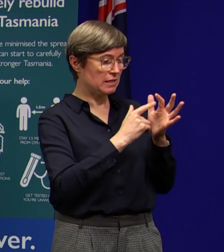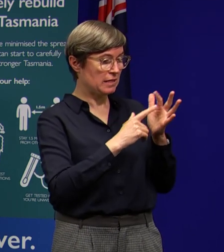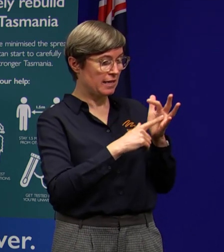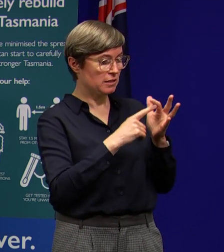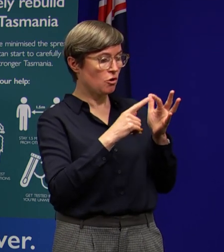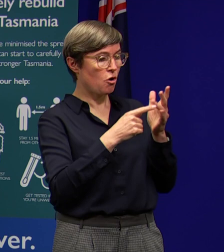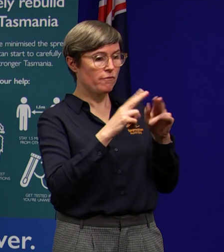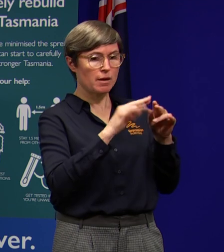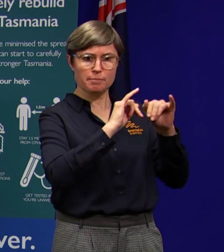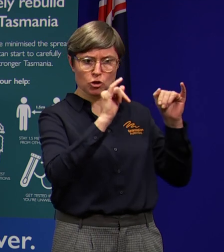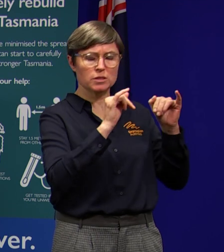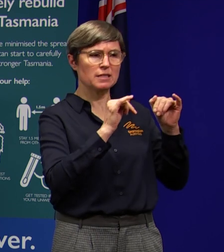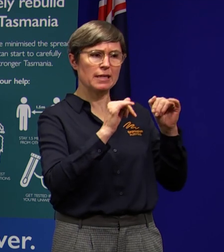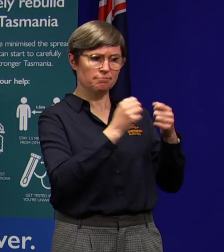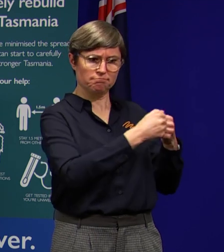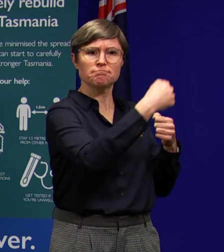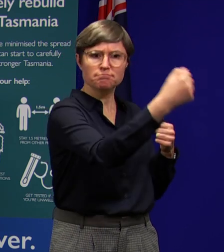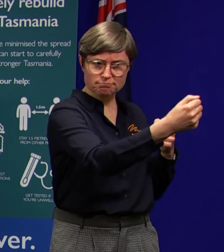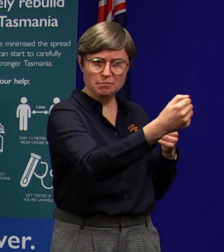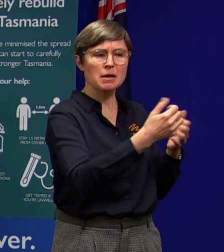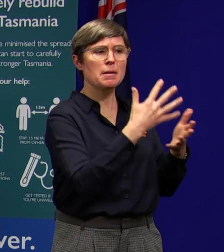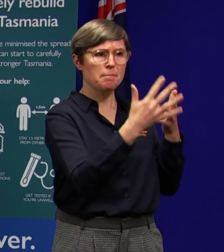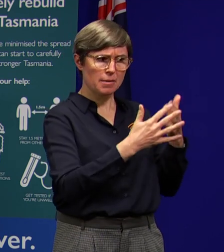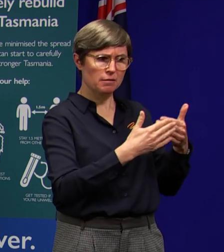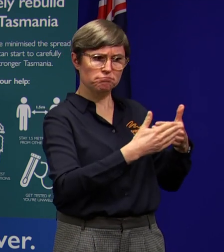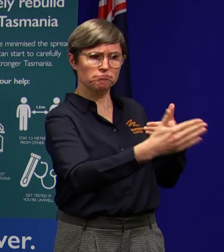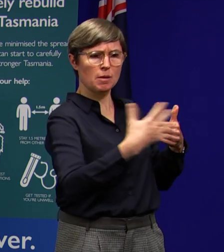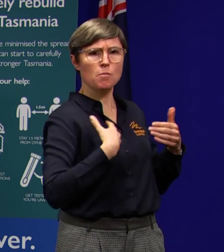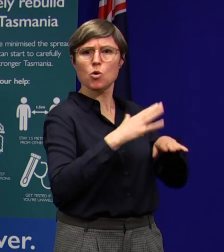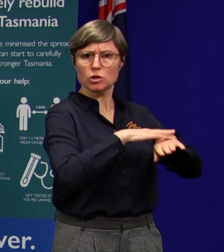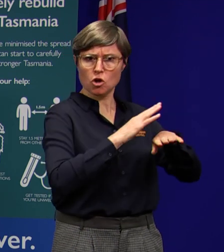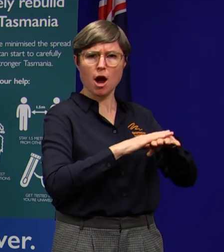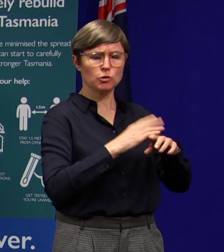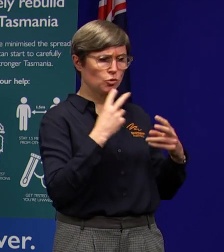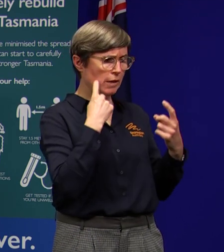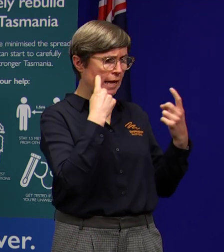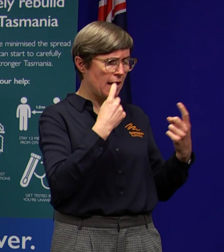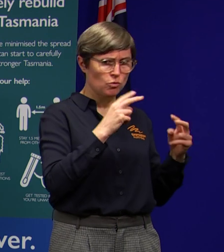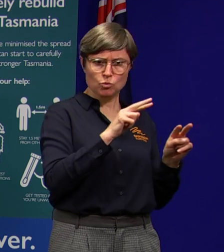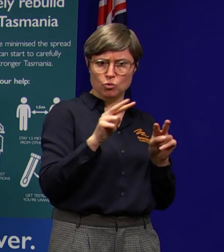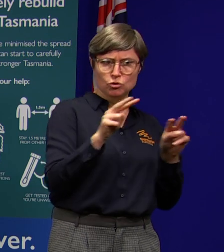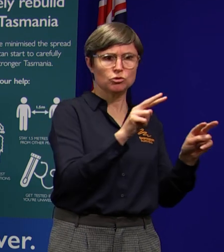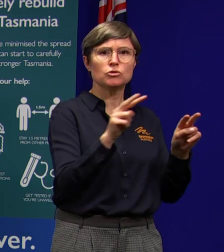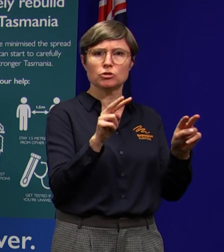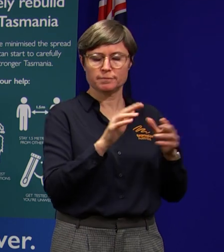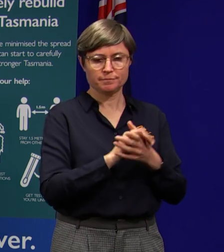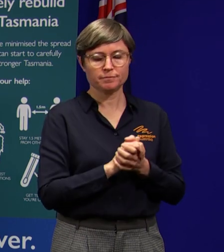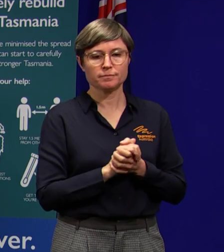need to act. Importantly, and I want to make this point very clearly, Tasmania does not have an emergency